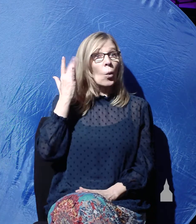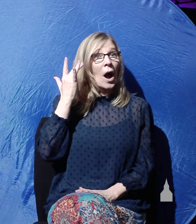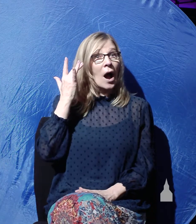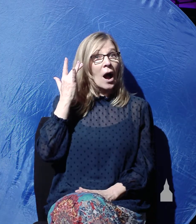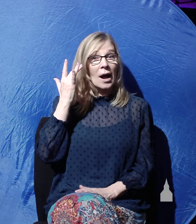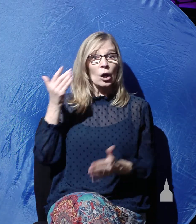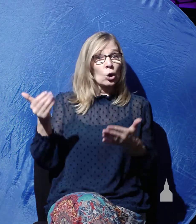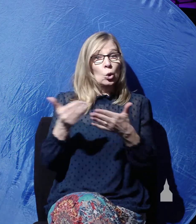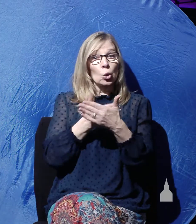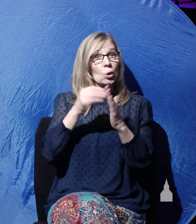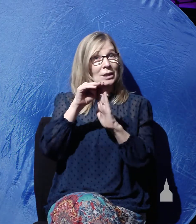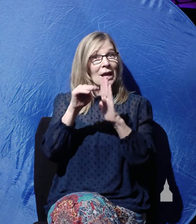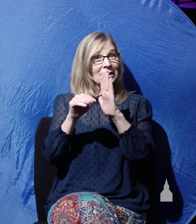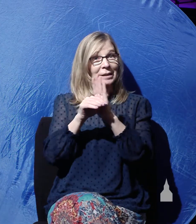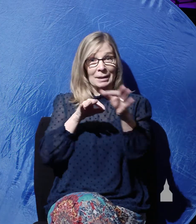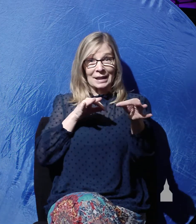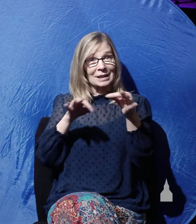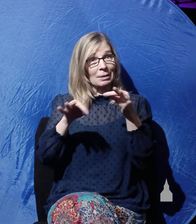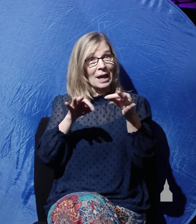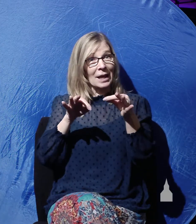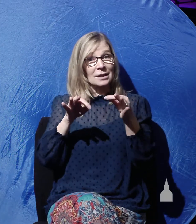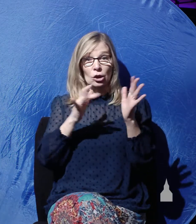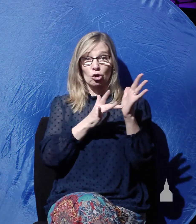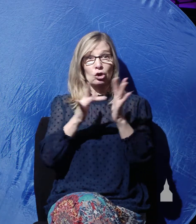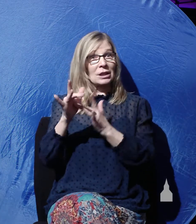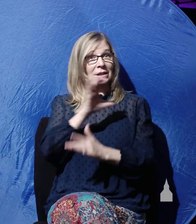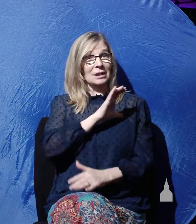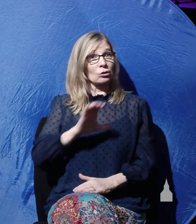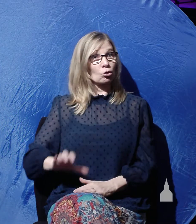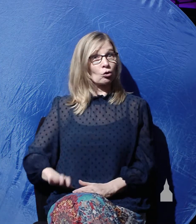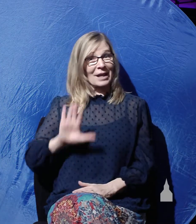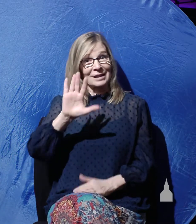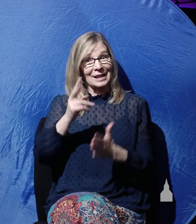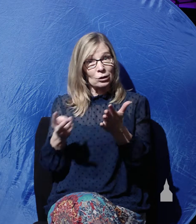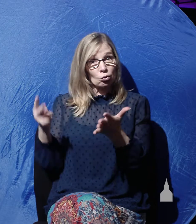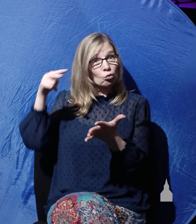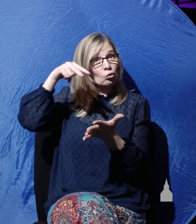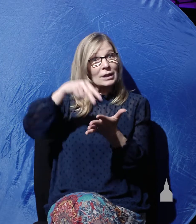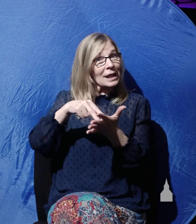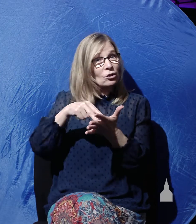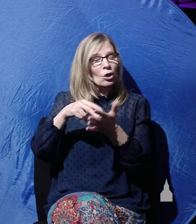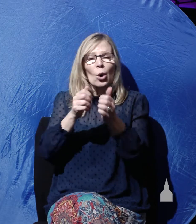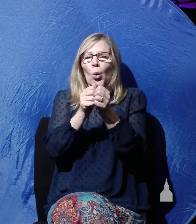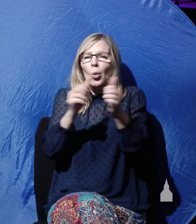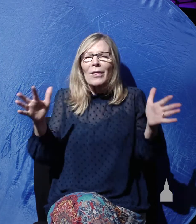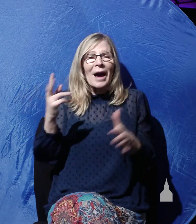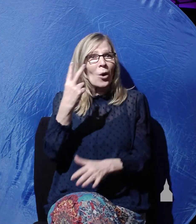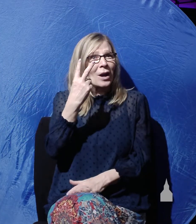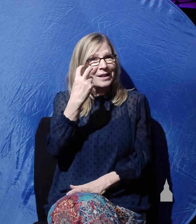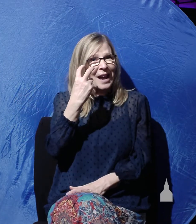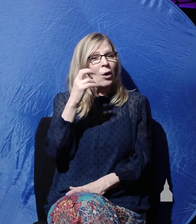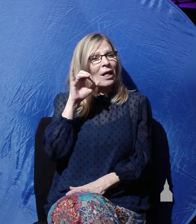Testament, the resurrection of Jesus Christ is, without doubt, the foundation of Christianity.